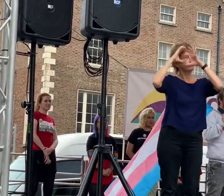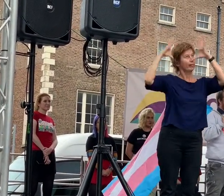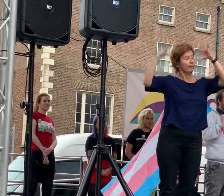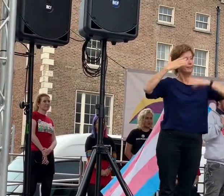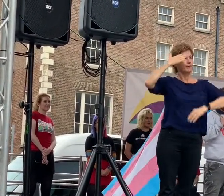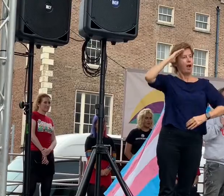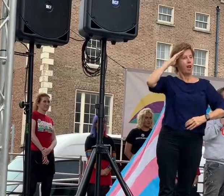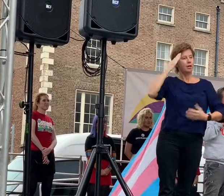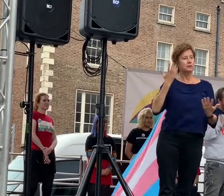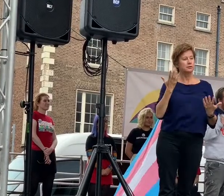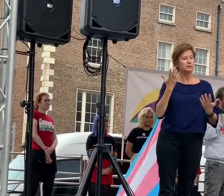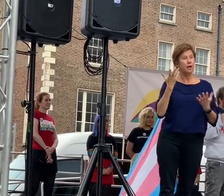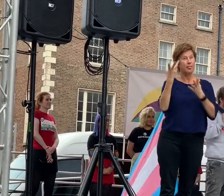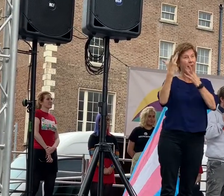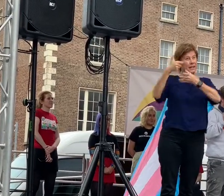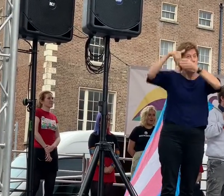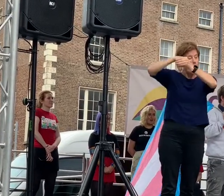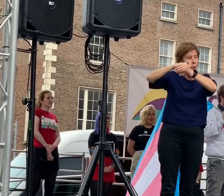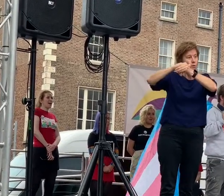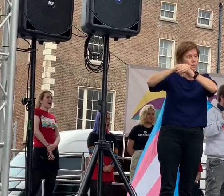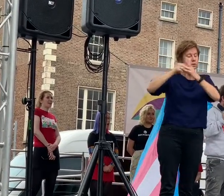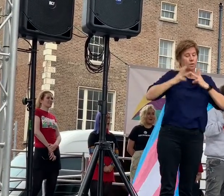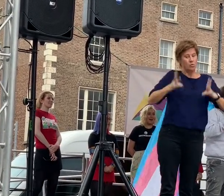transphobia and racism so maybe check yourself.